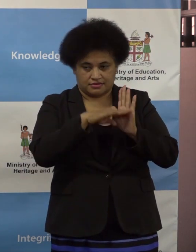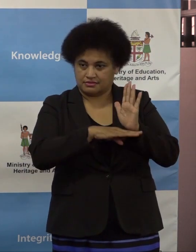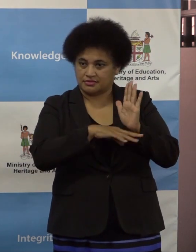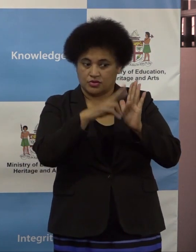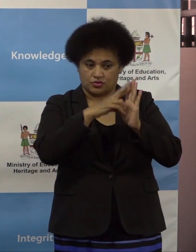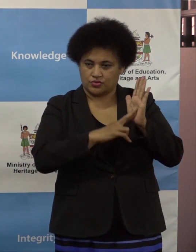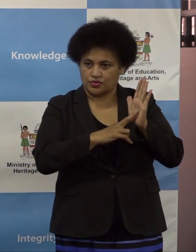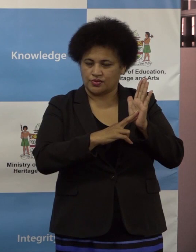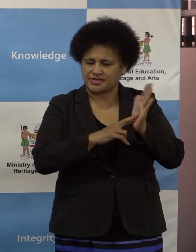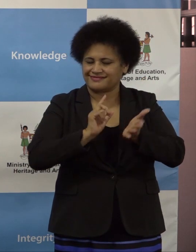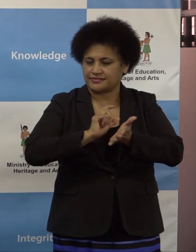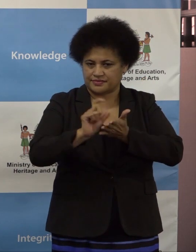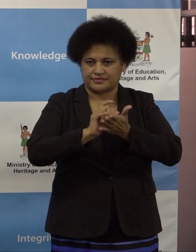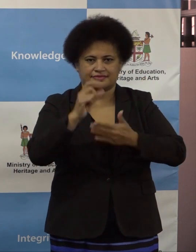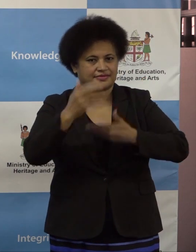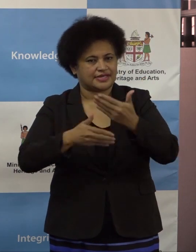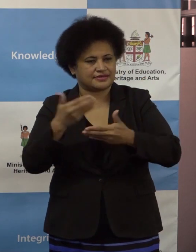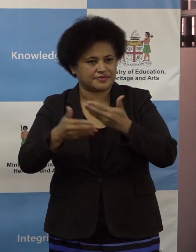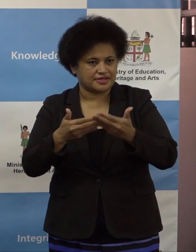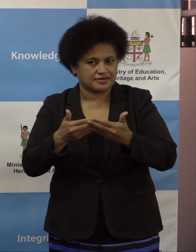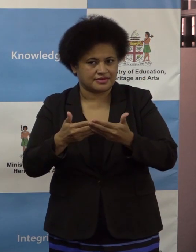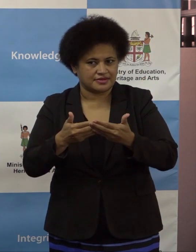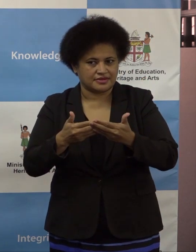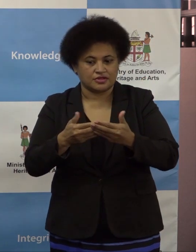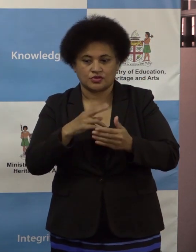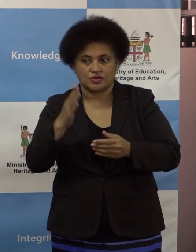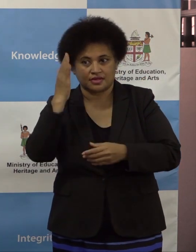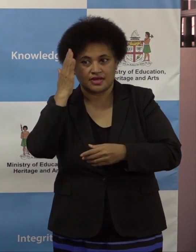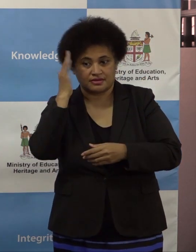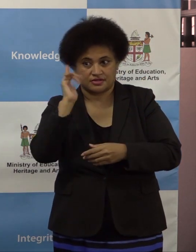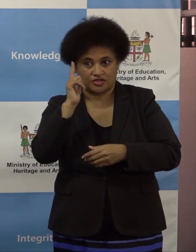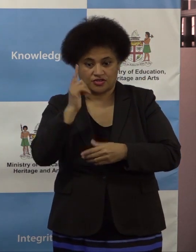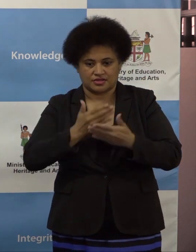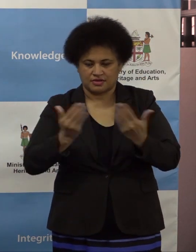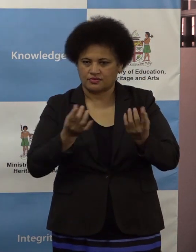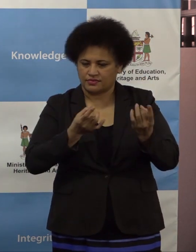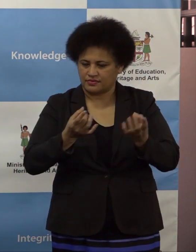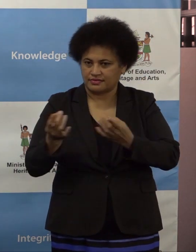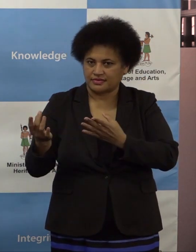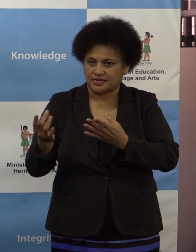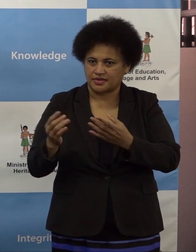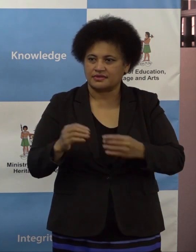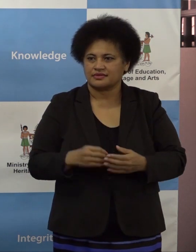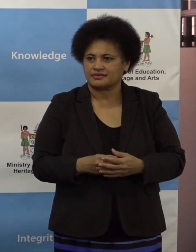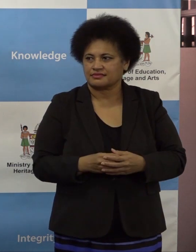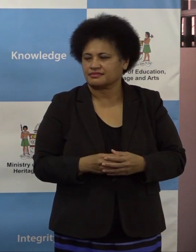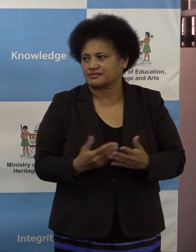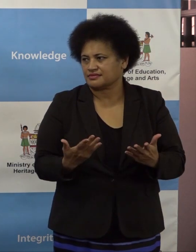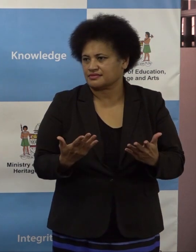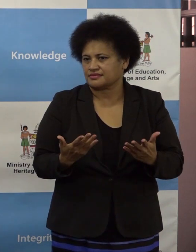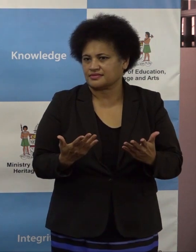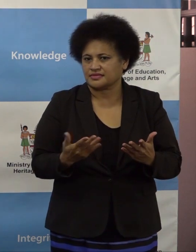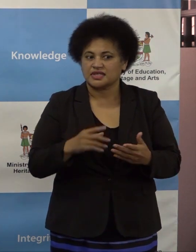and gives direction to the head of schools as to how they need to prepare, even if